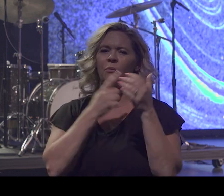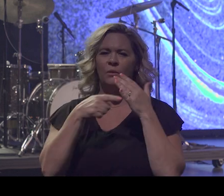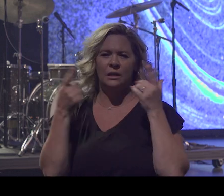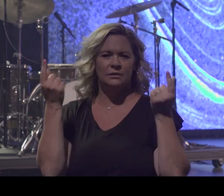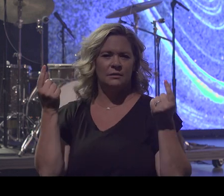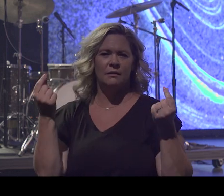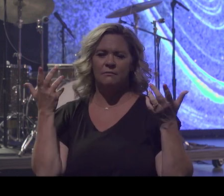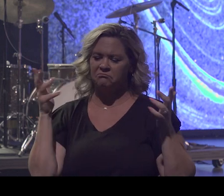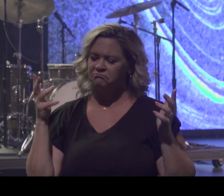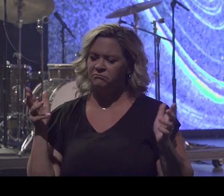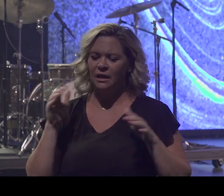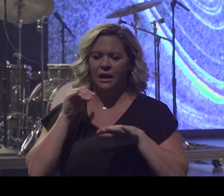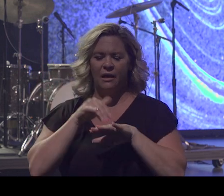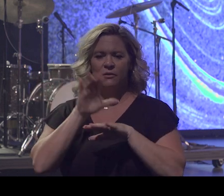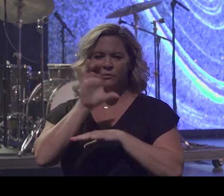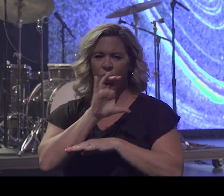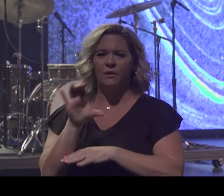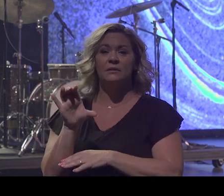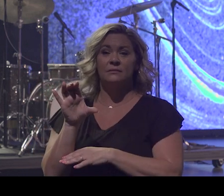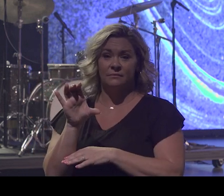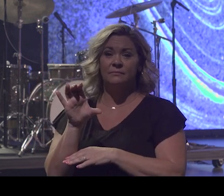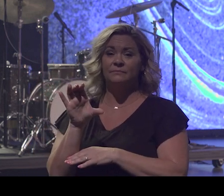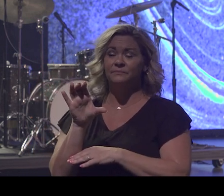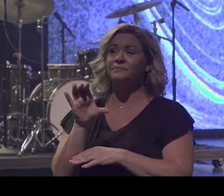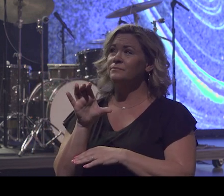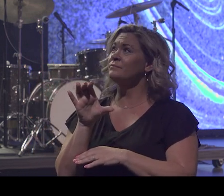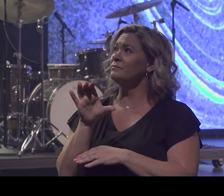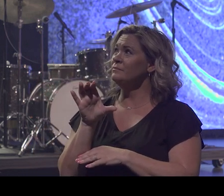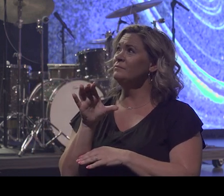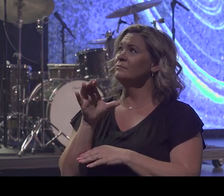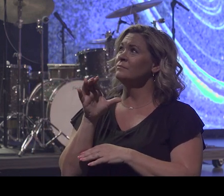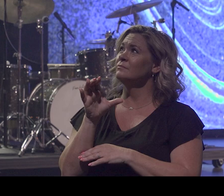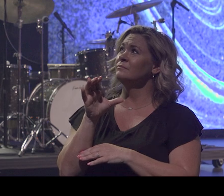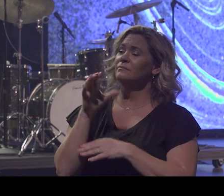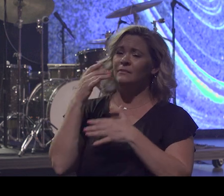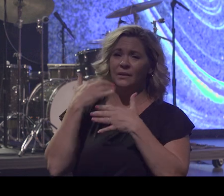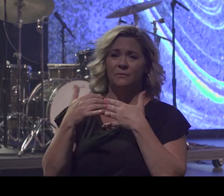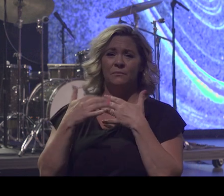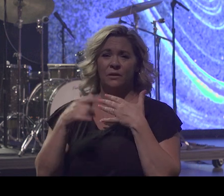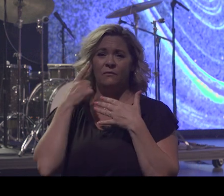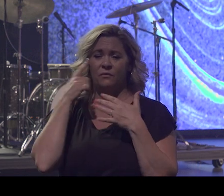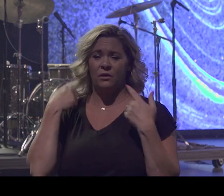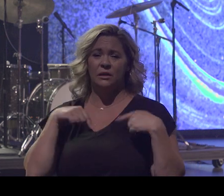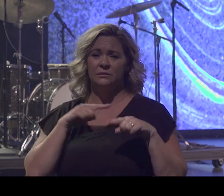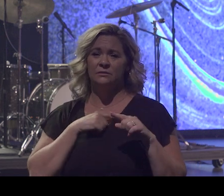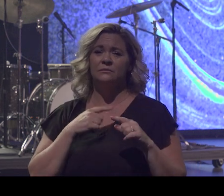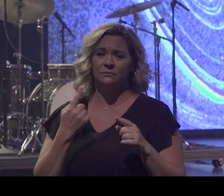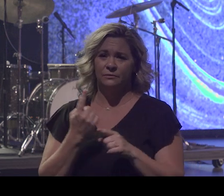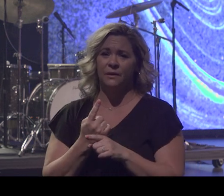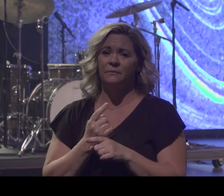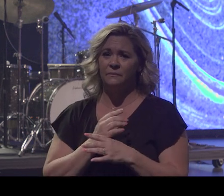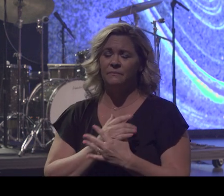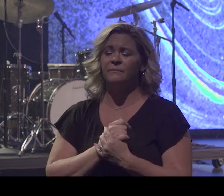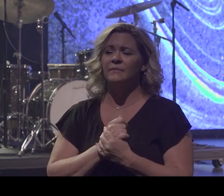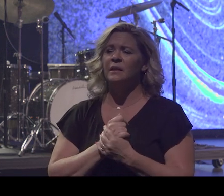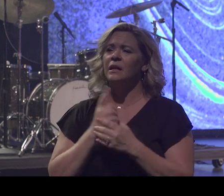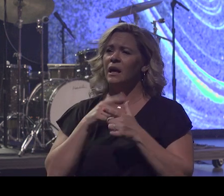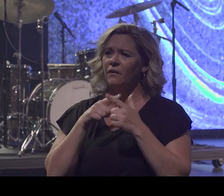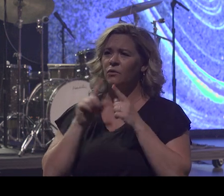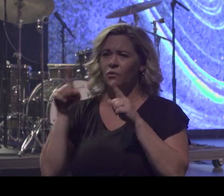At the cross of Calvary, him shedding his blood for us, and then going to the tomb, and